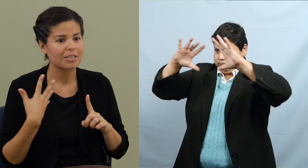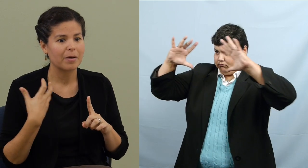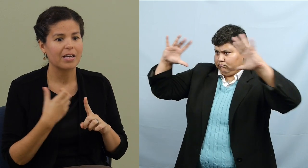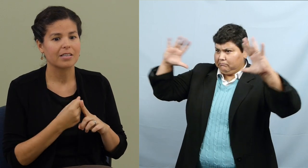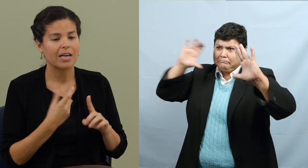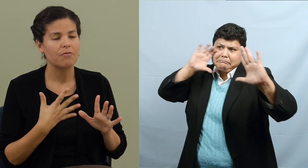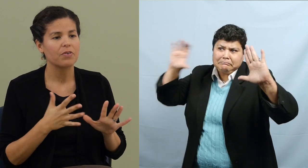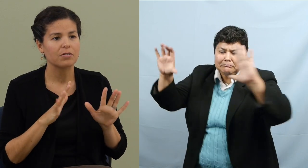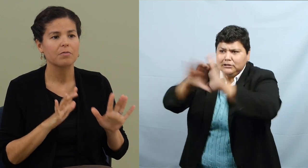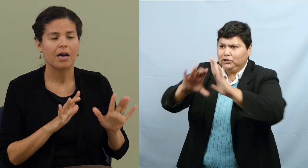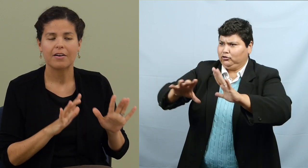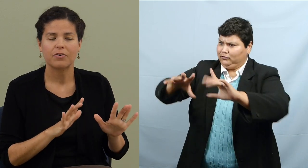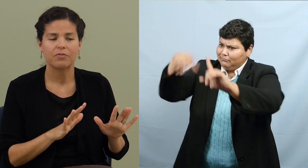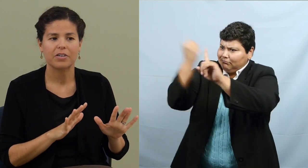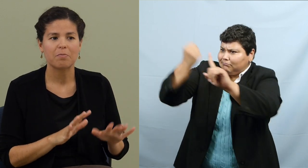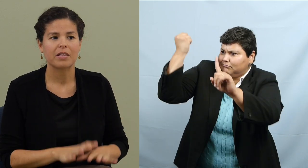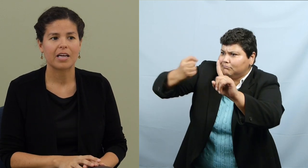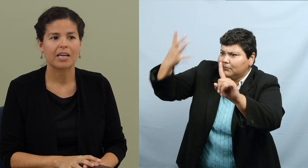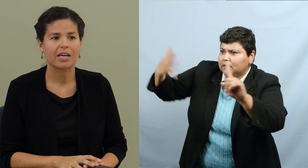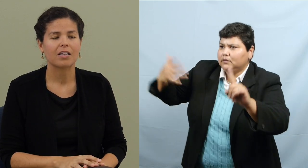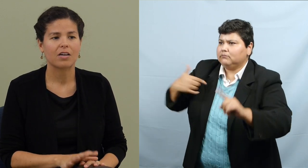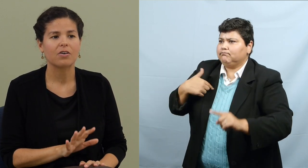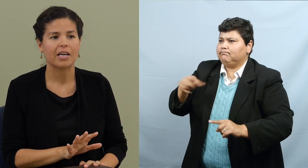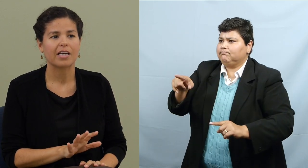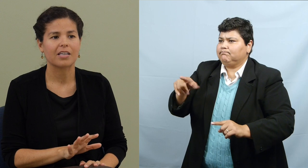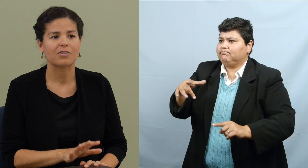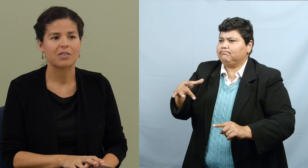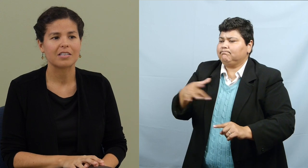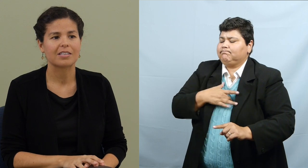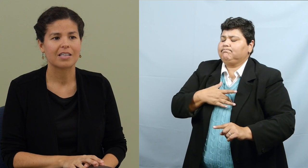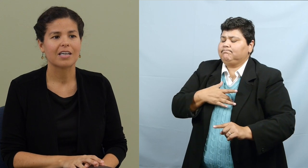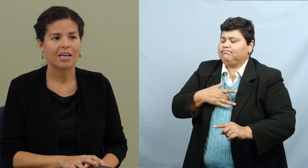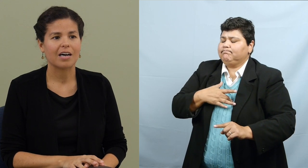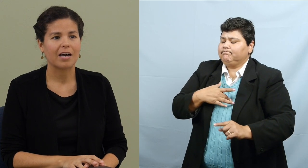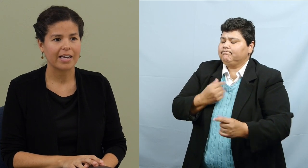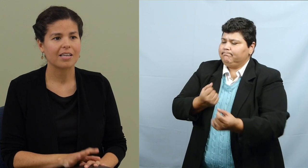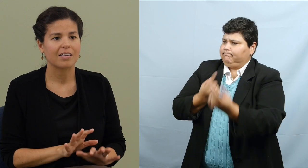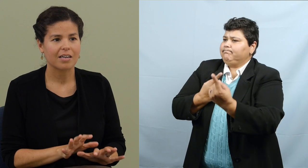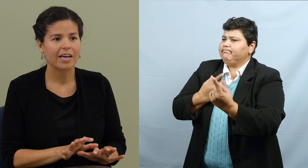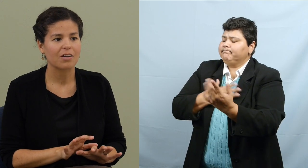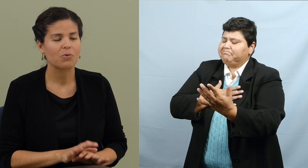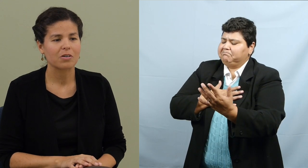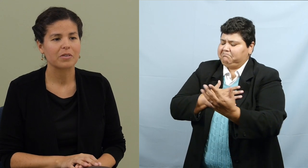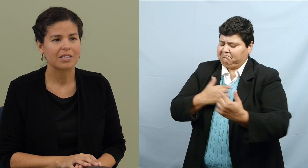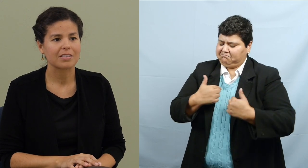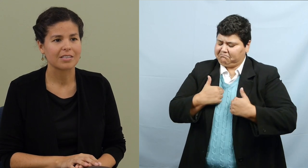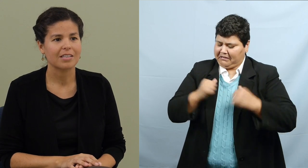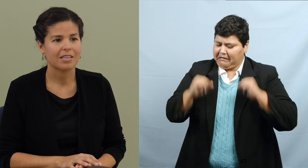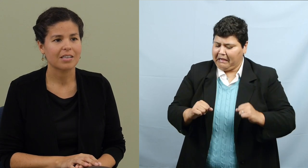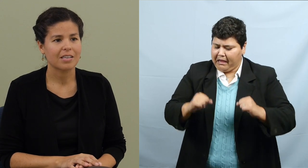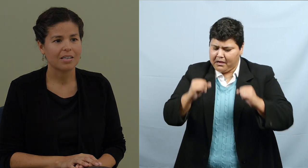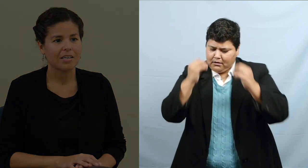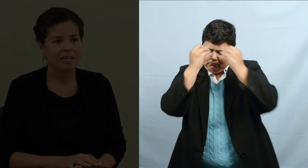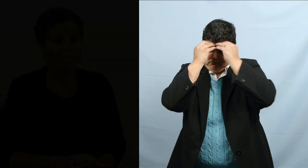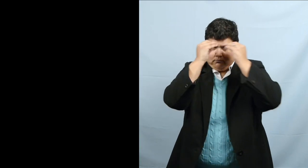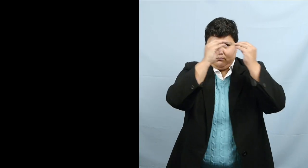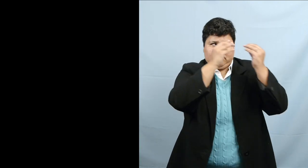expand, expand, expand, then I felt very empathetic and I thought, okay, I can do this. I can work with this.